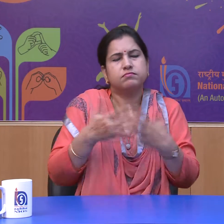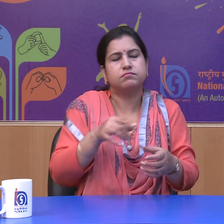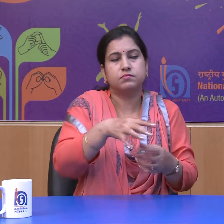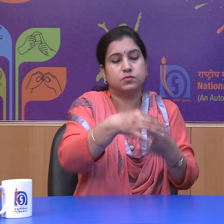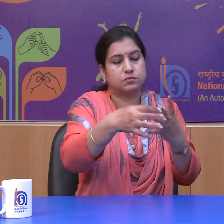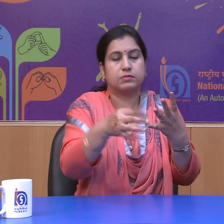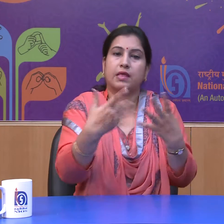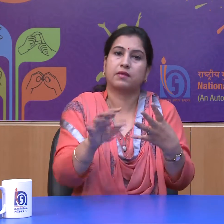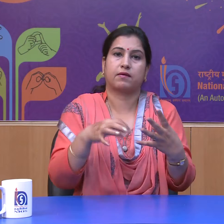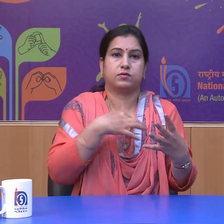follow.